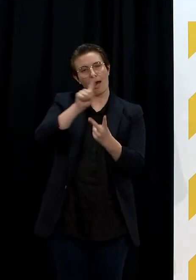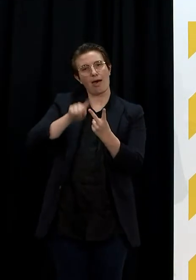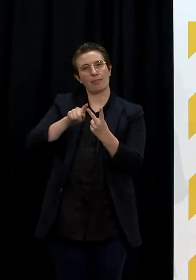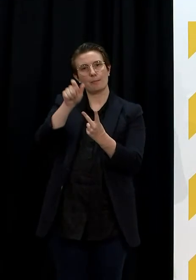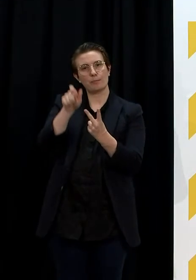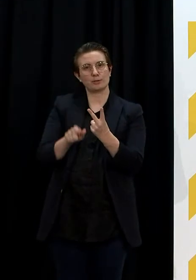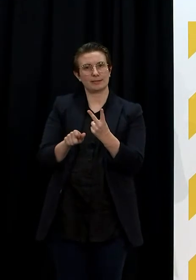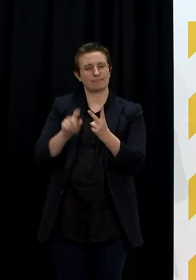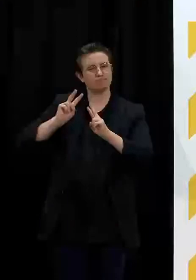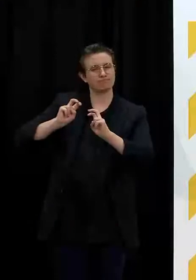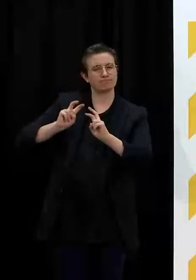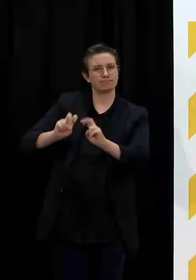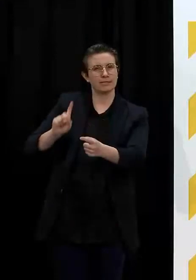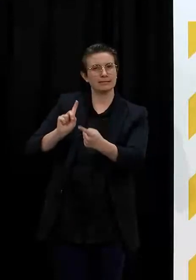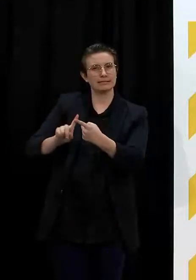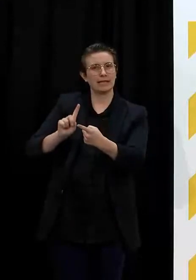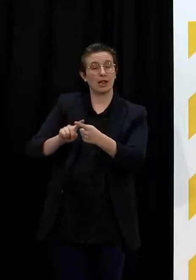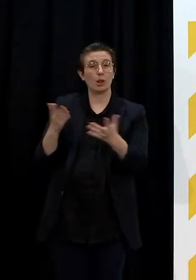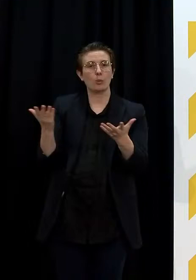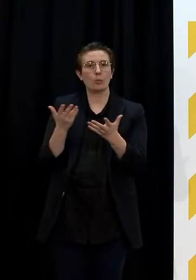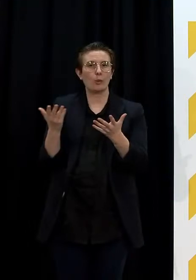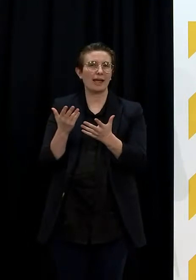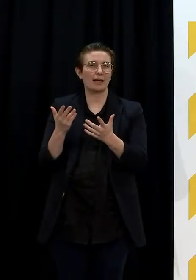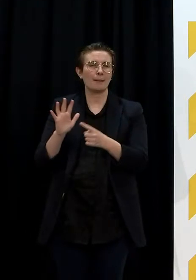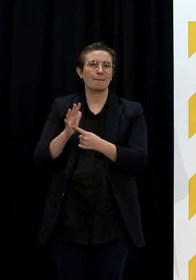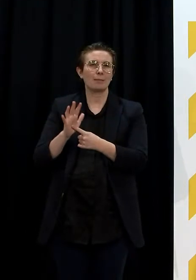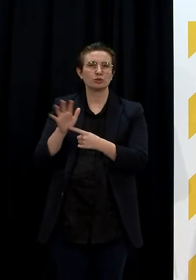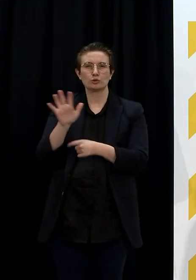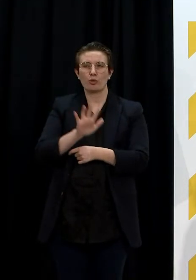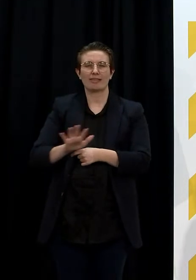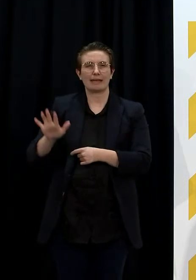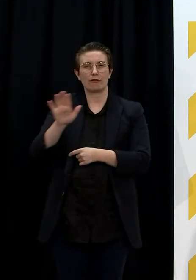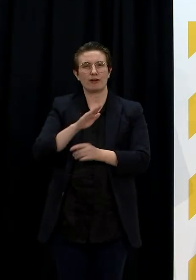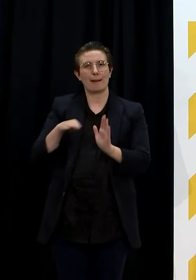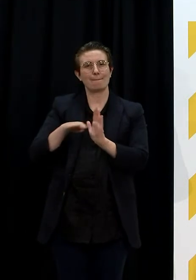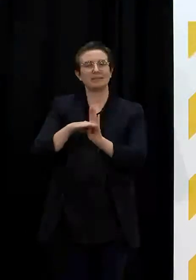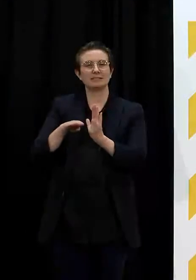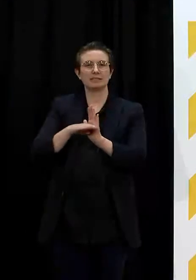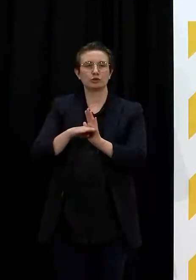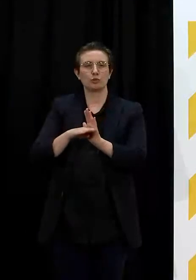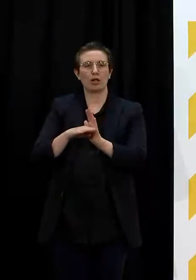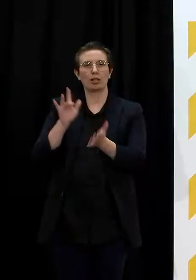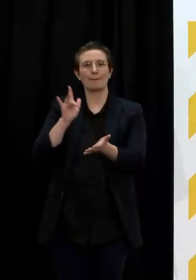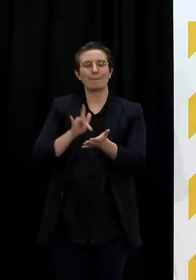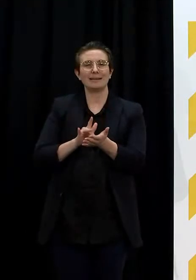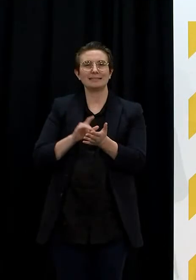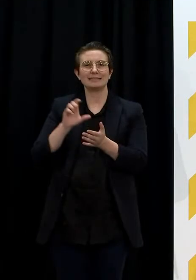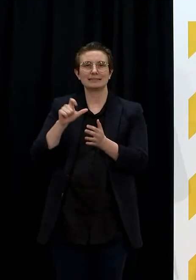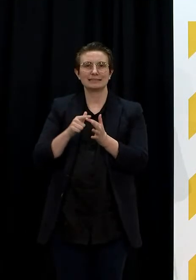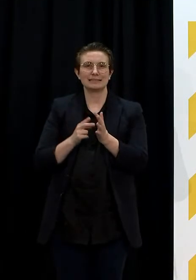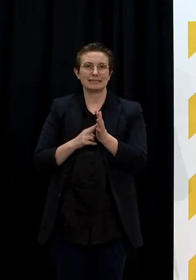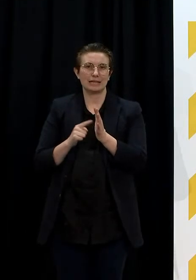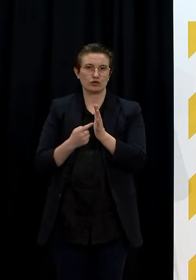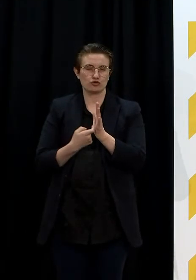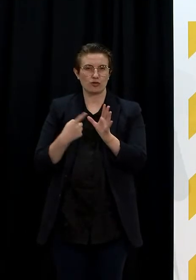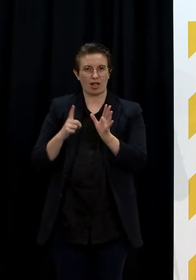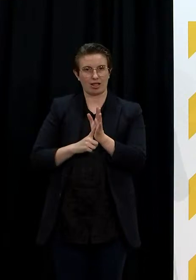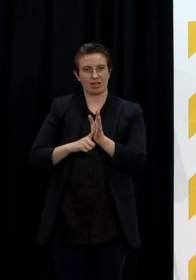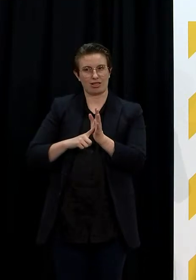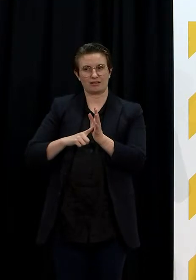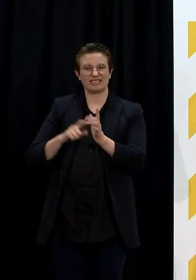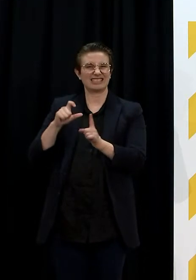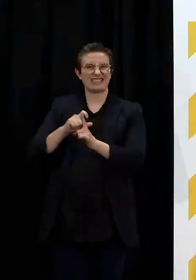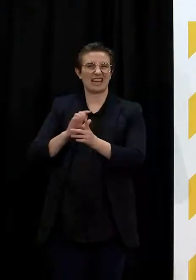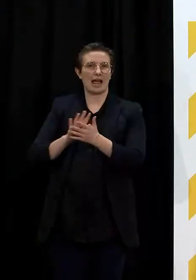identified at mid-central DHB region and has since been determined to be an historical case previously reported overseas